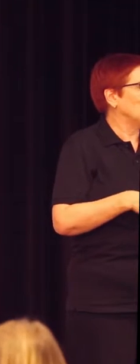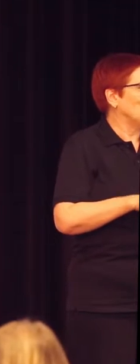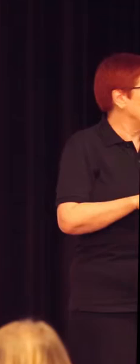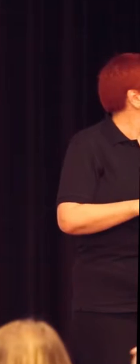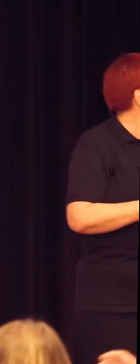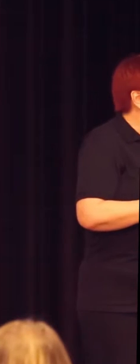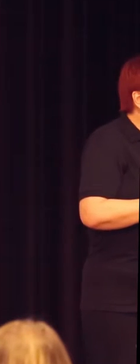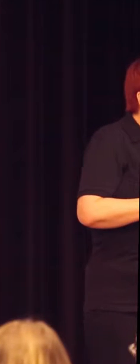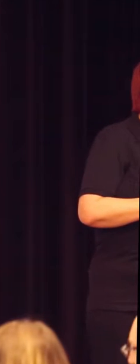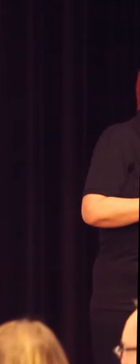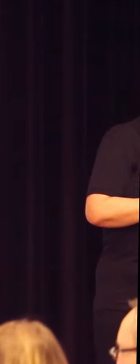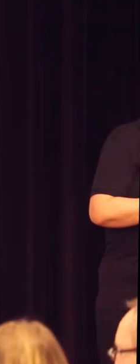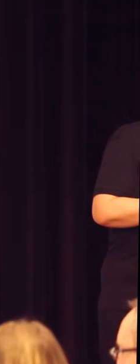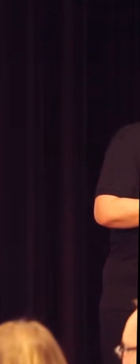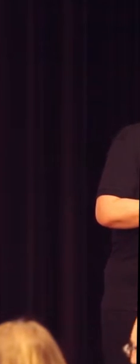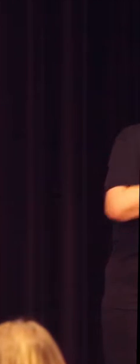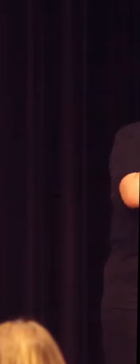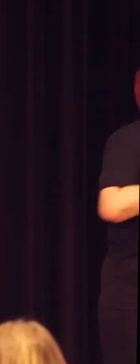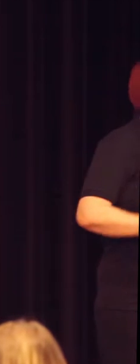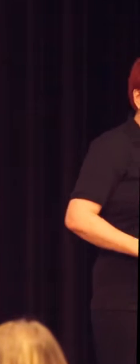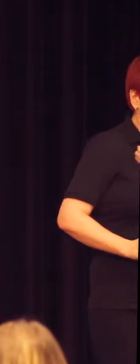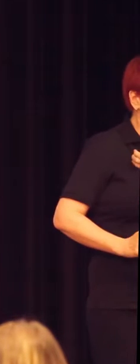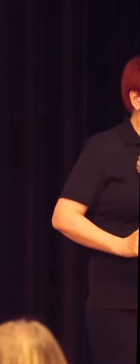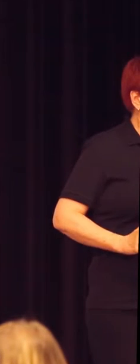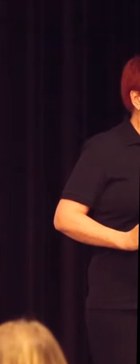chairs empty out every semester.